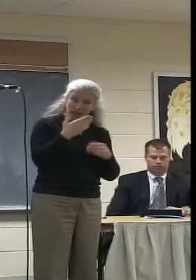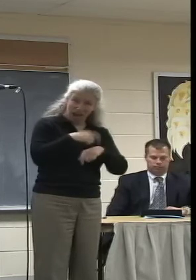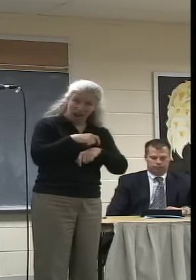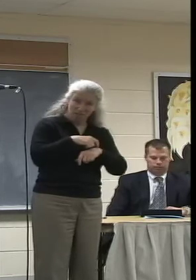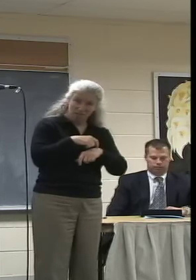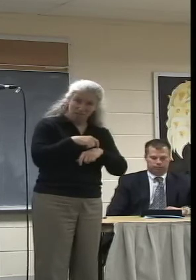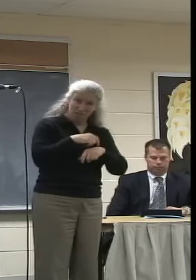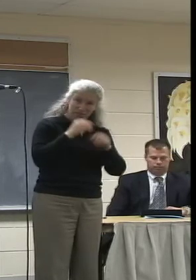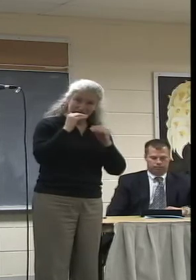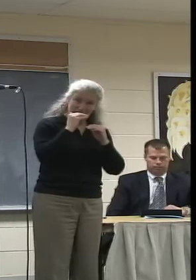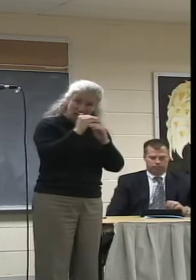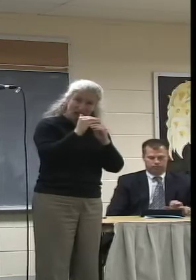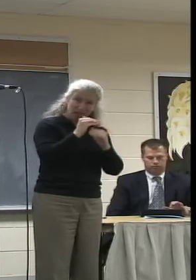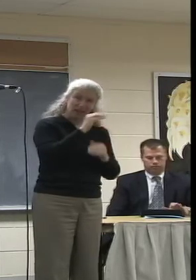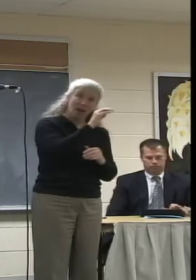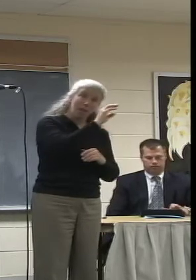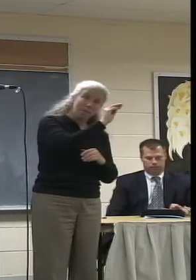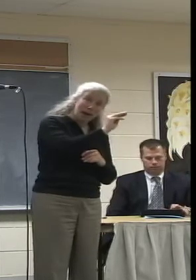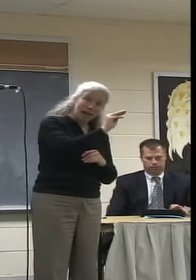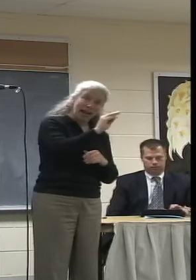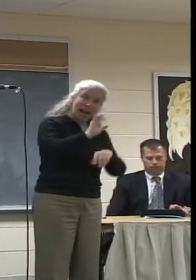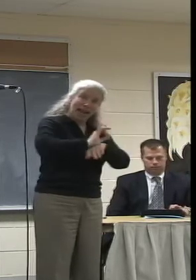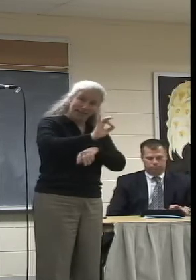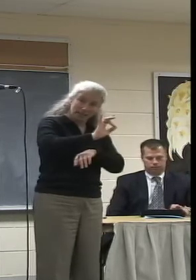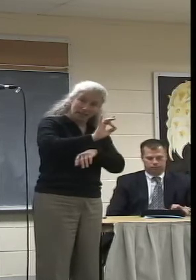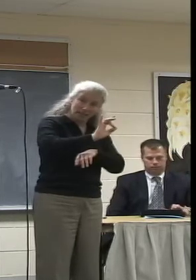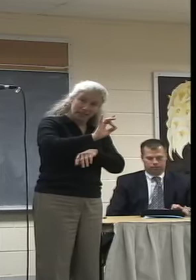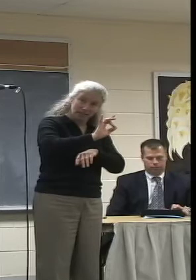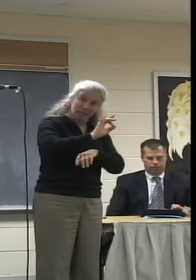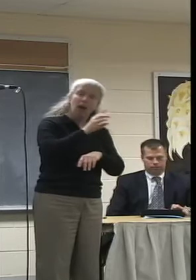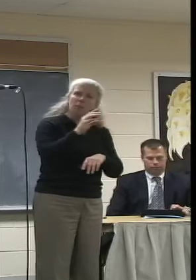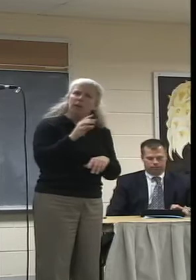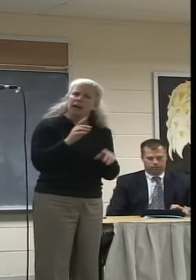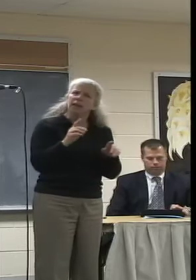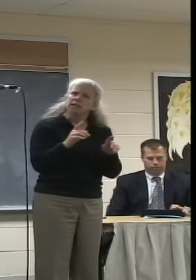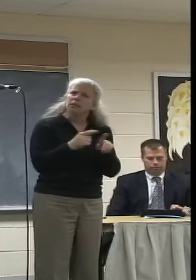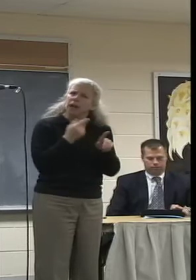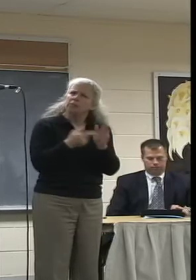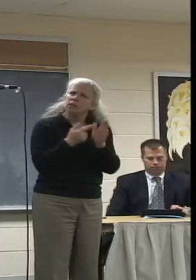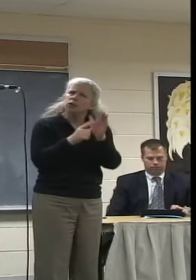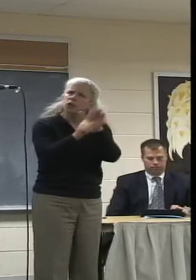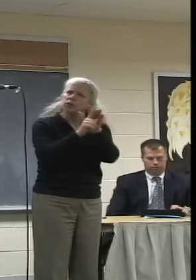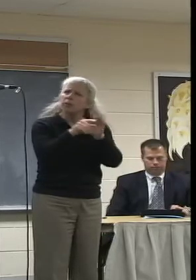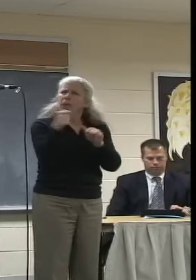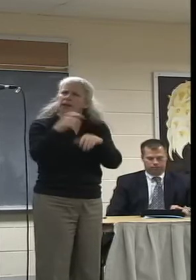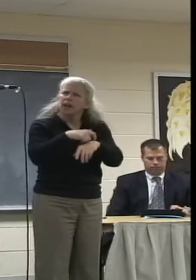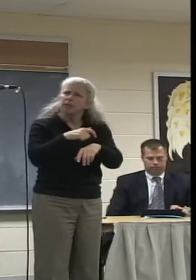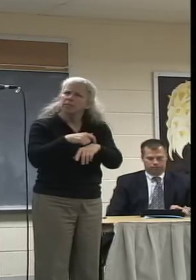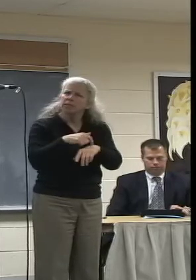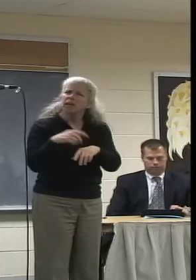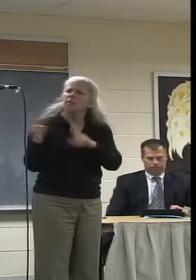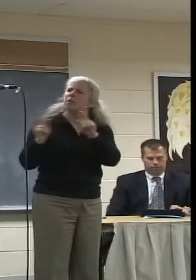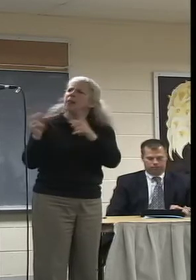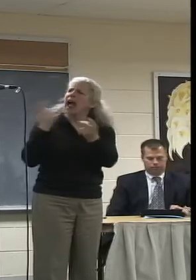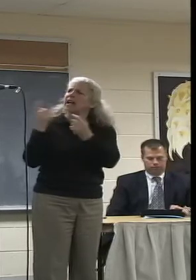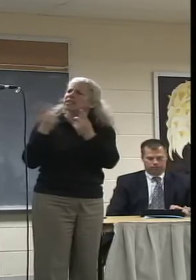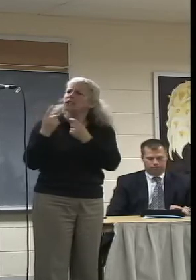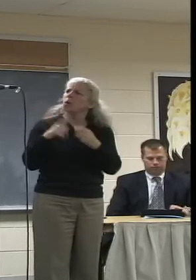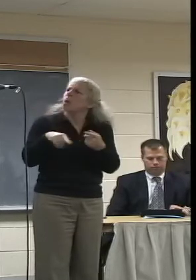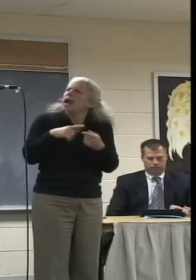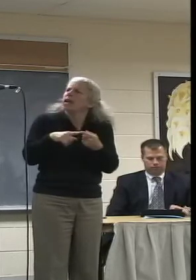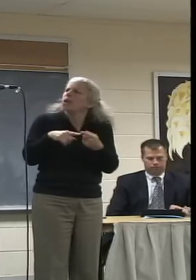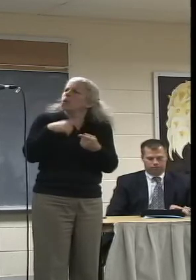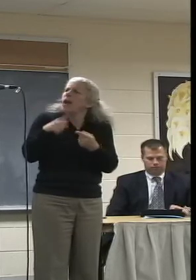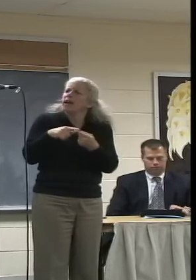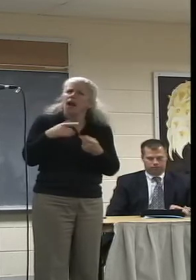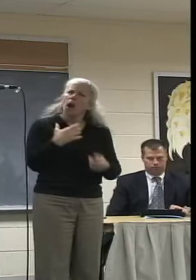However, there's other times that they show it, and people ask me on the streets, well, when can I catch your show? Be nice for me to say, just